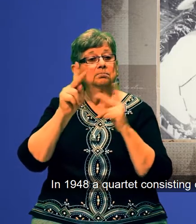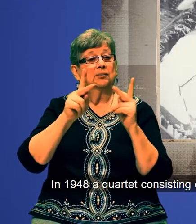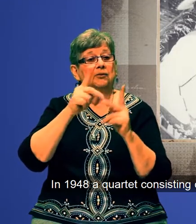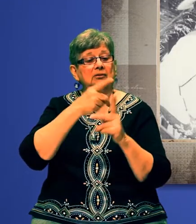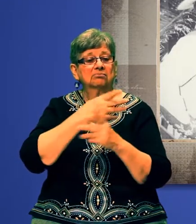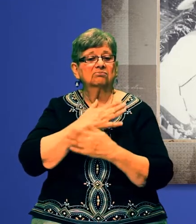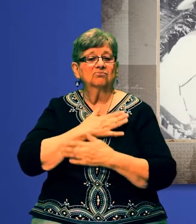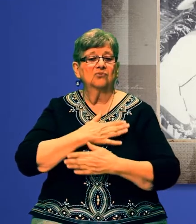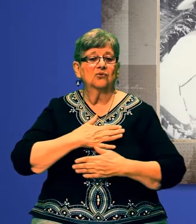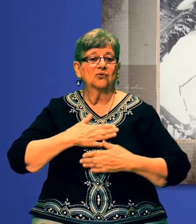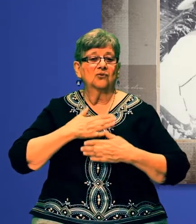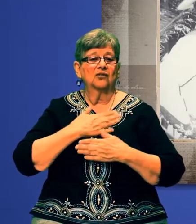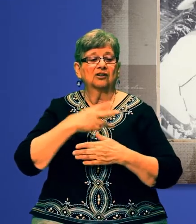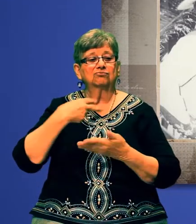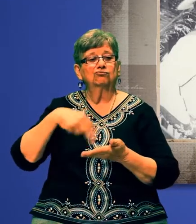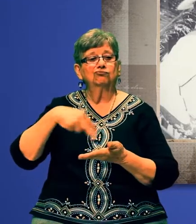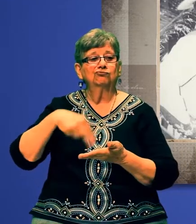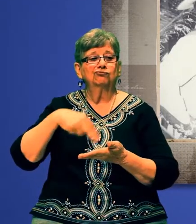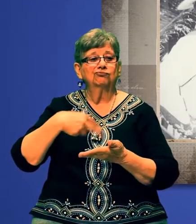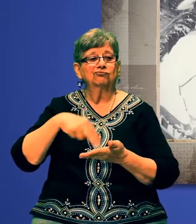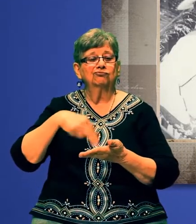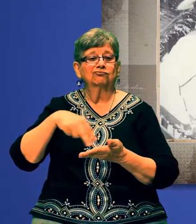People sure did enjoy dancing.